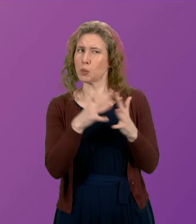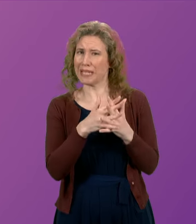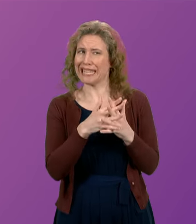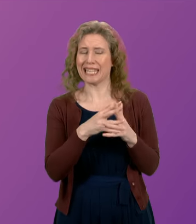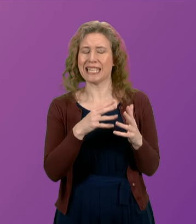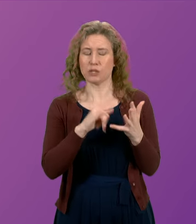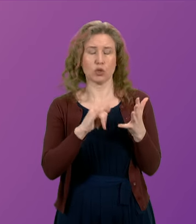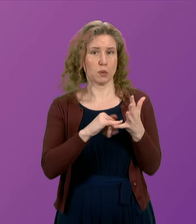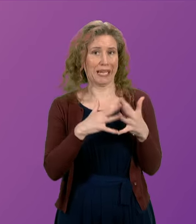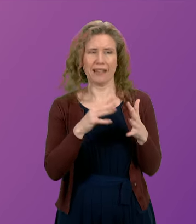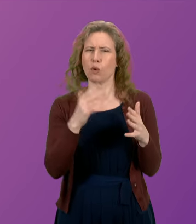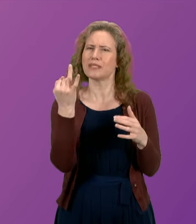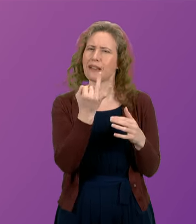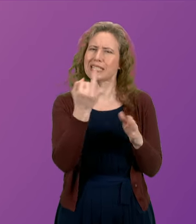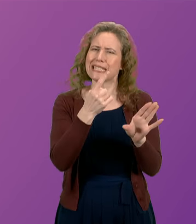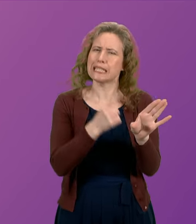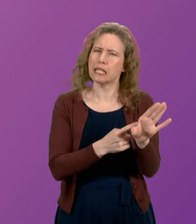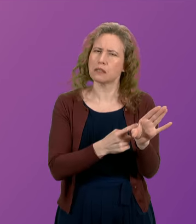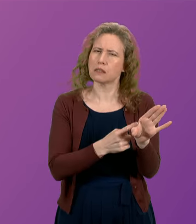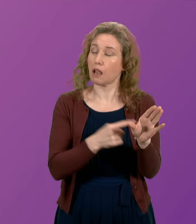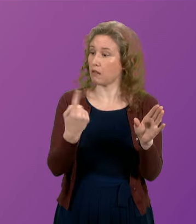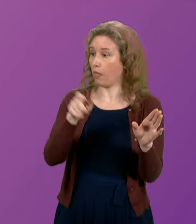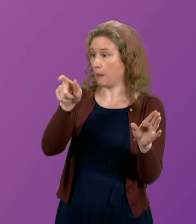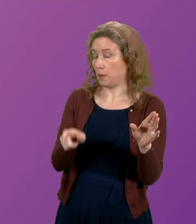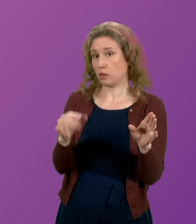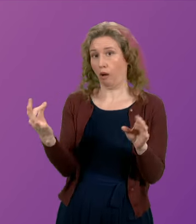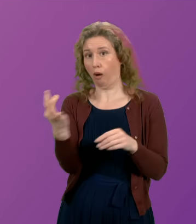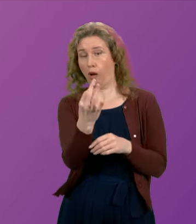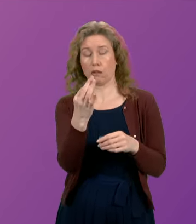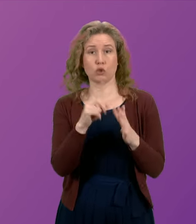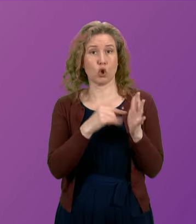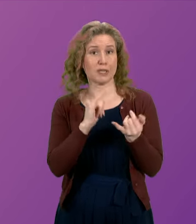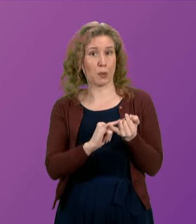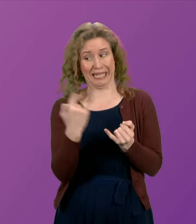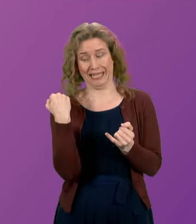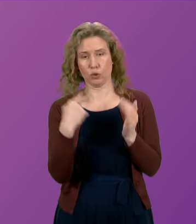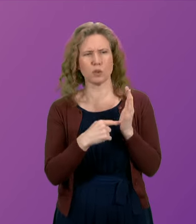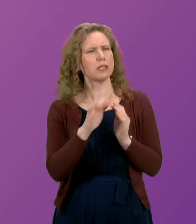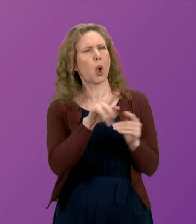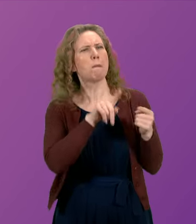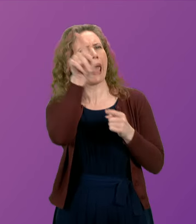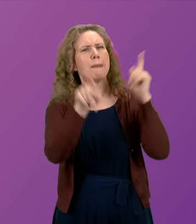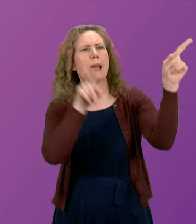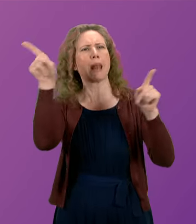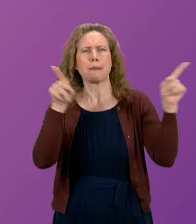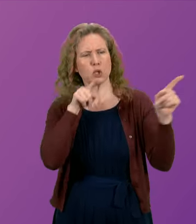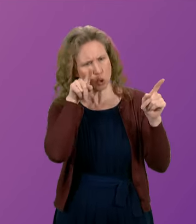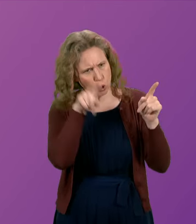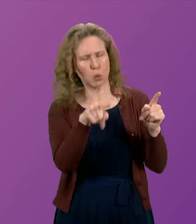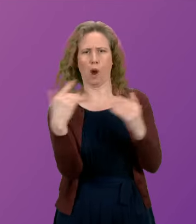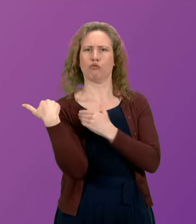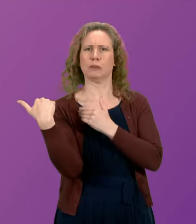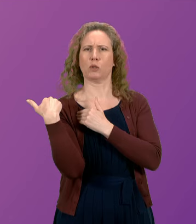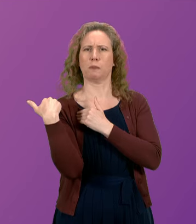17 years. Another audience member said to Mr Swinney on Tuesday, don't blame elsewhere, take responsibility.